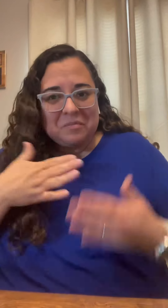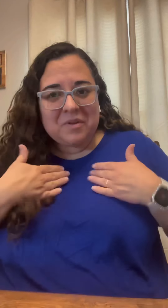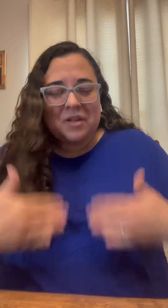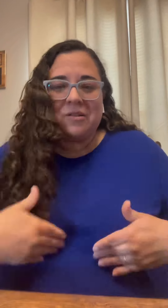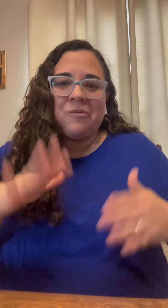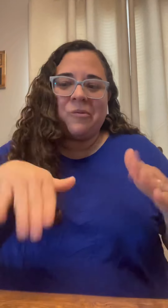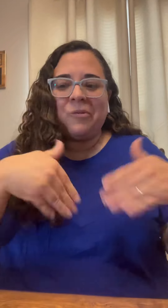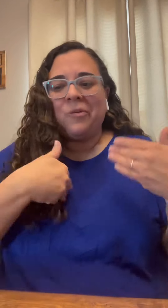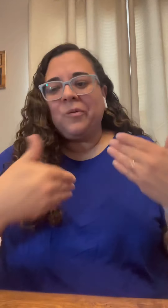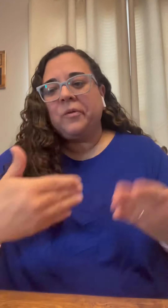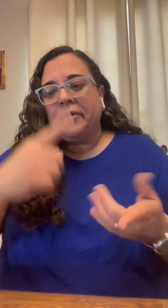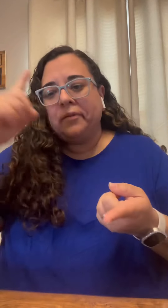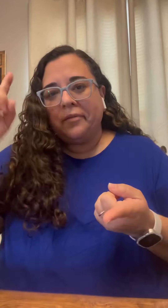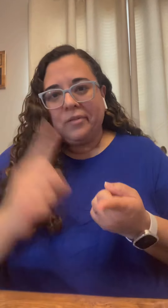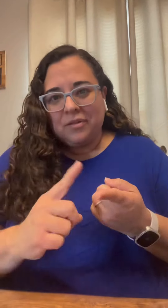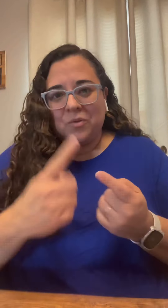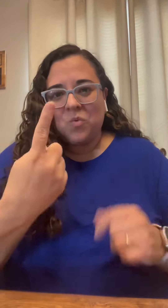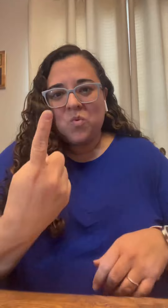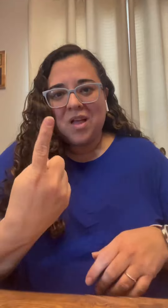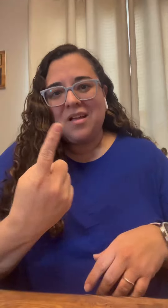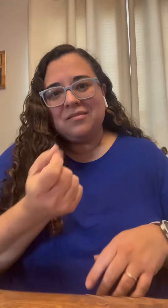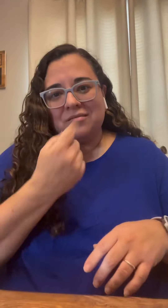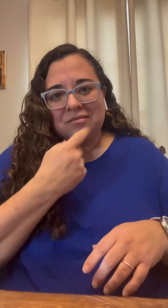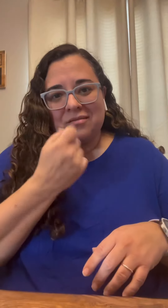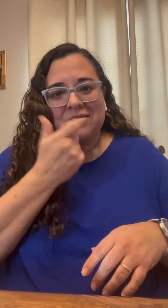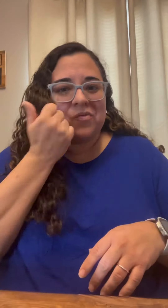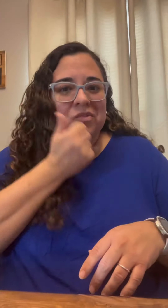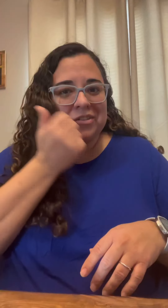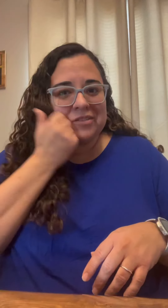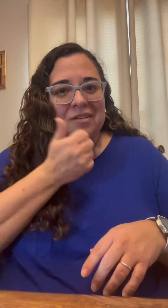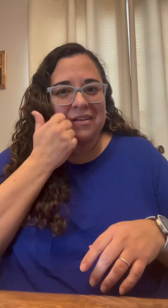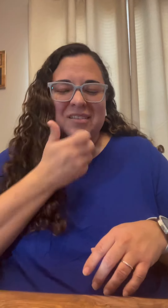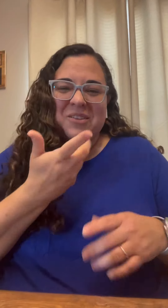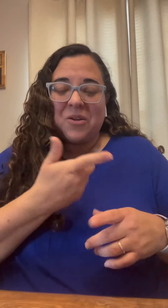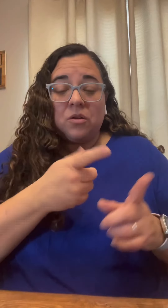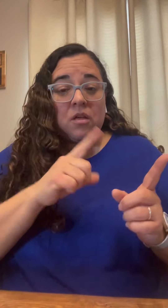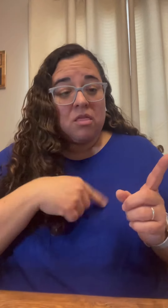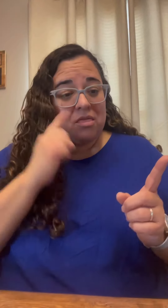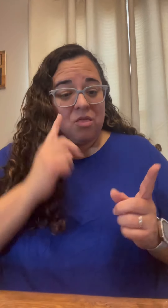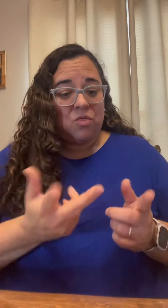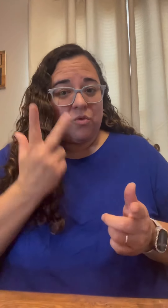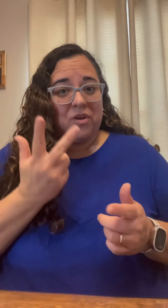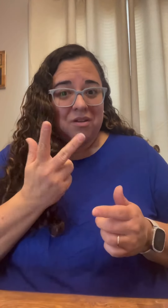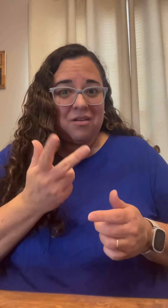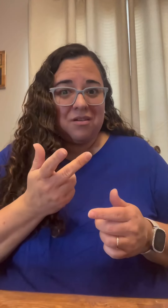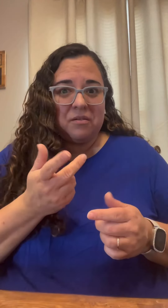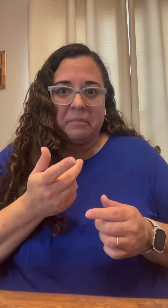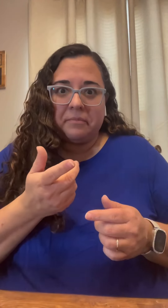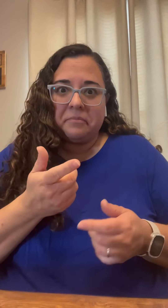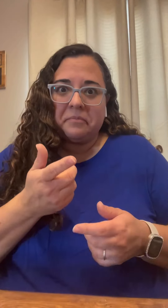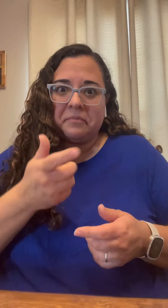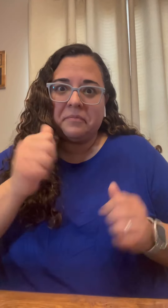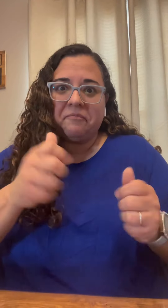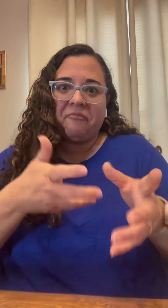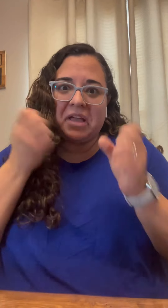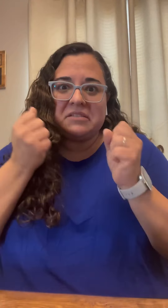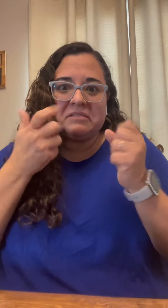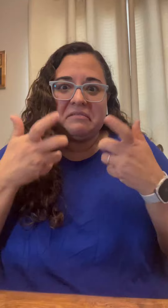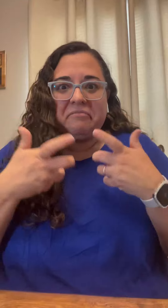they didn't know if it would just be too strong for me so they reduced it down to one a day so it took a little longer i think with three a